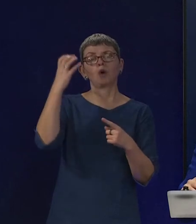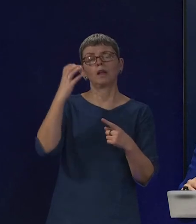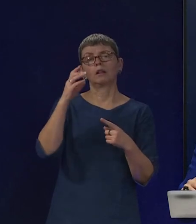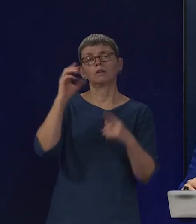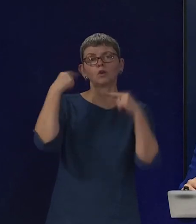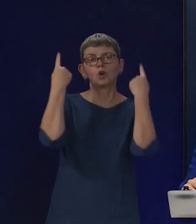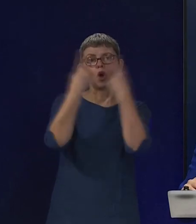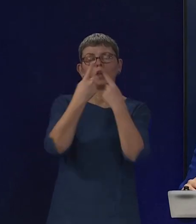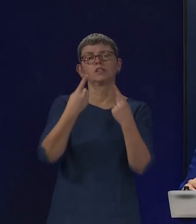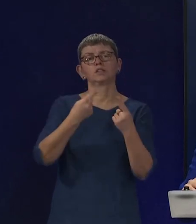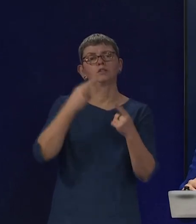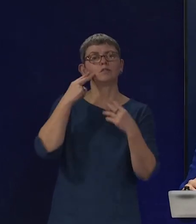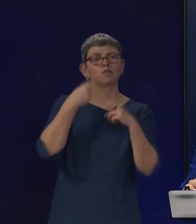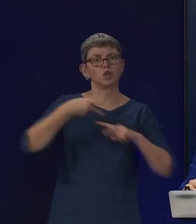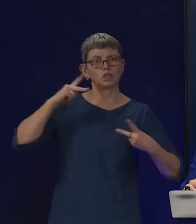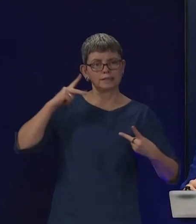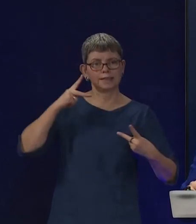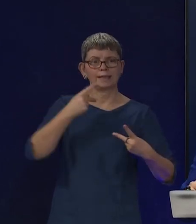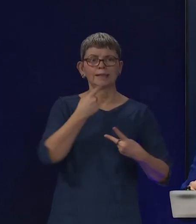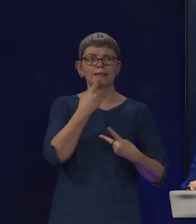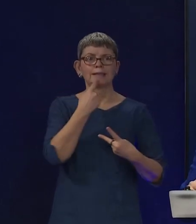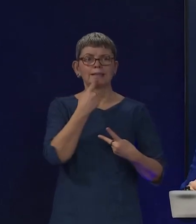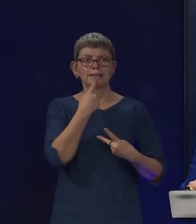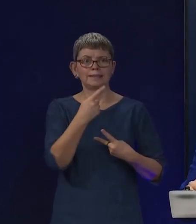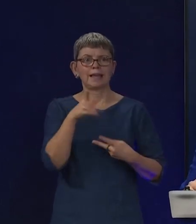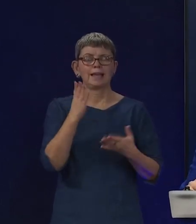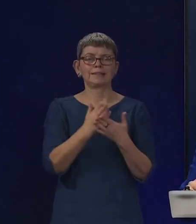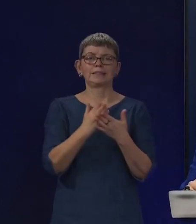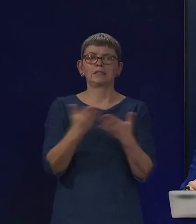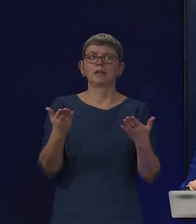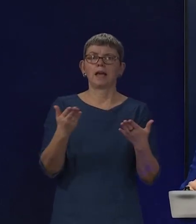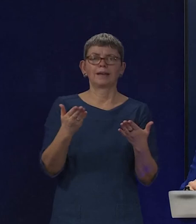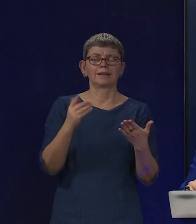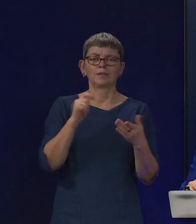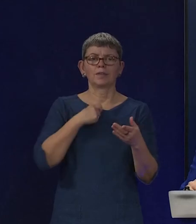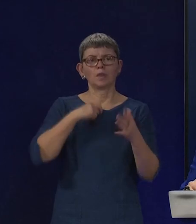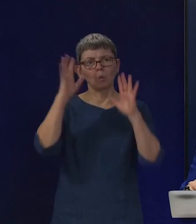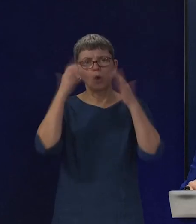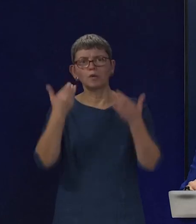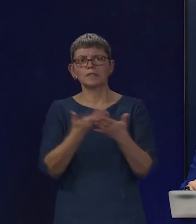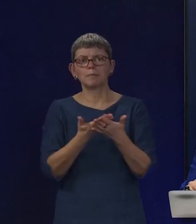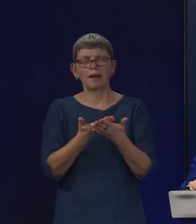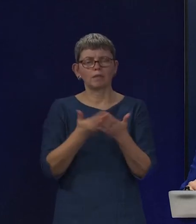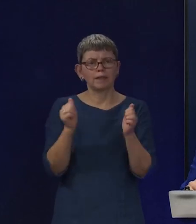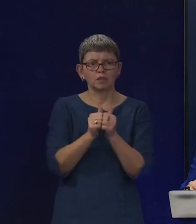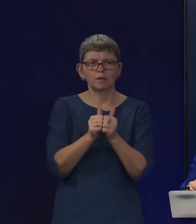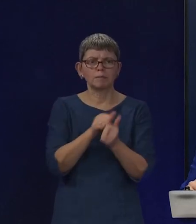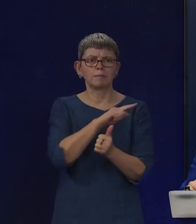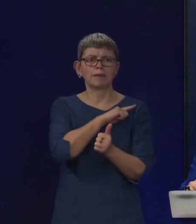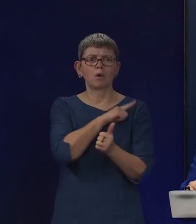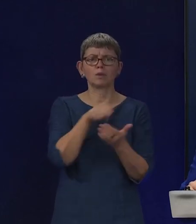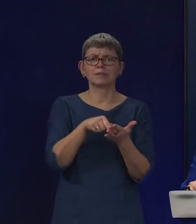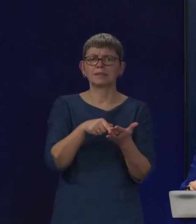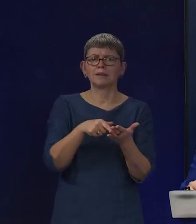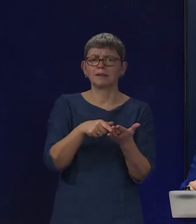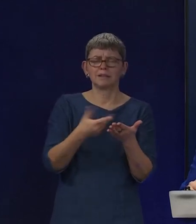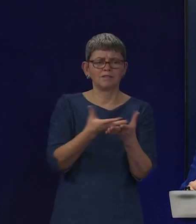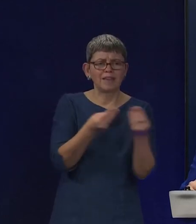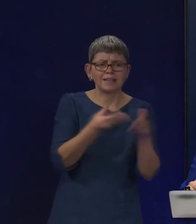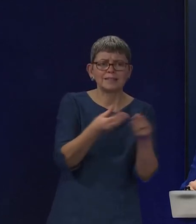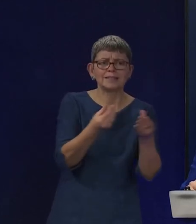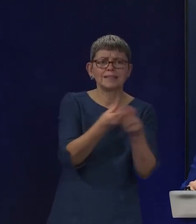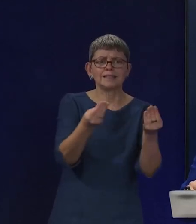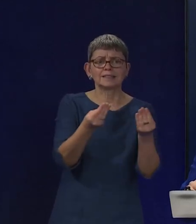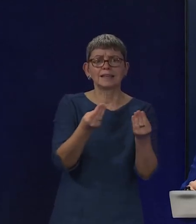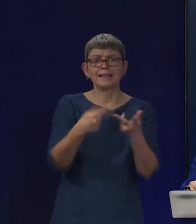concerns about the plan, saying they're unlikely to work without addressing vacancies and staffing levels. How can you make a career in the NHS attractive if